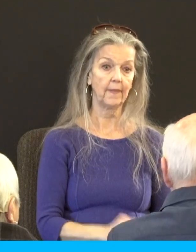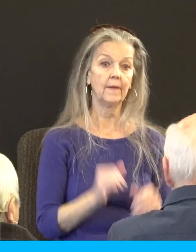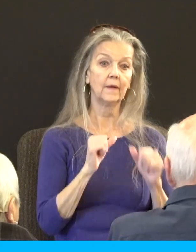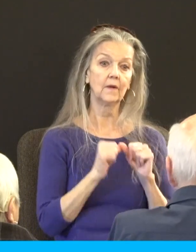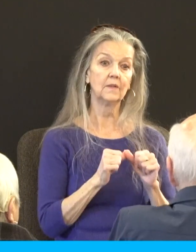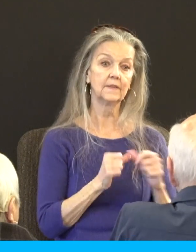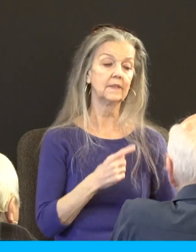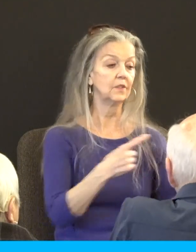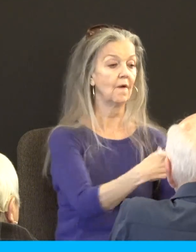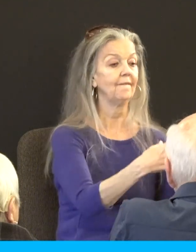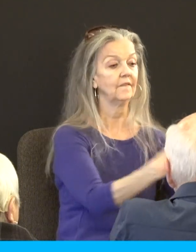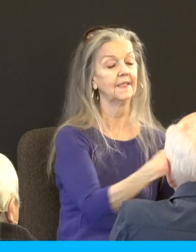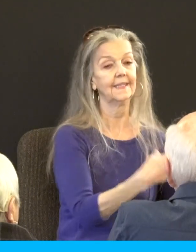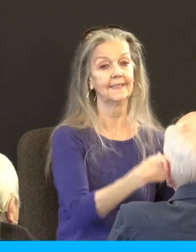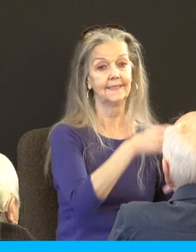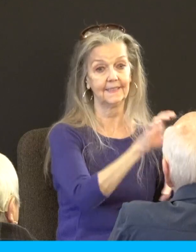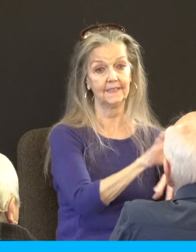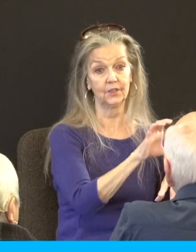will do damage to a relationship.